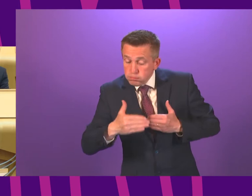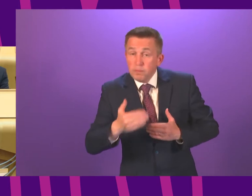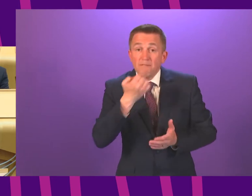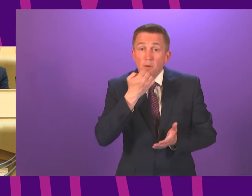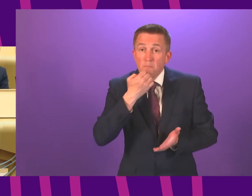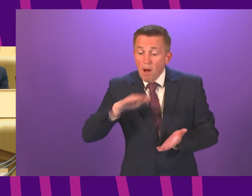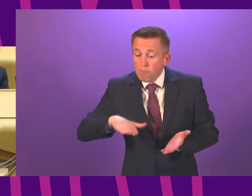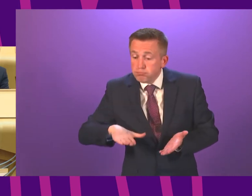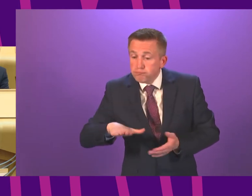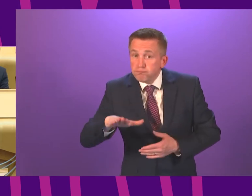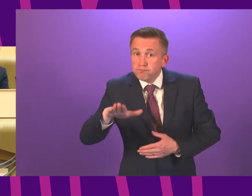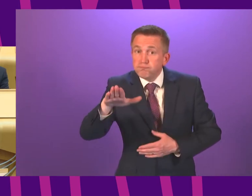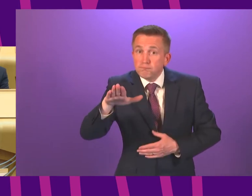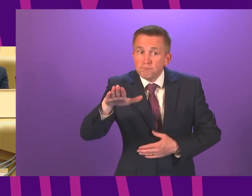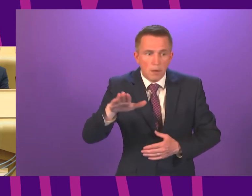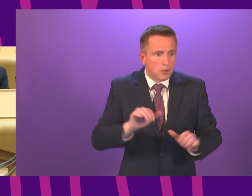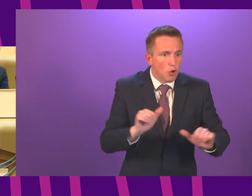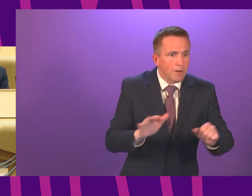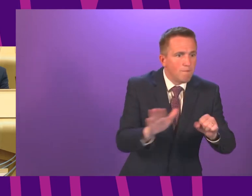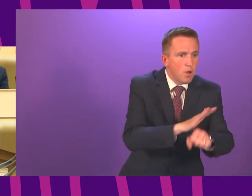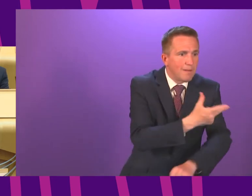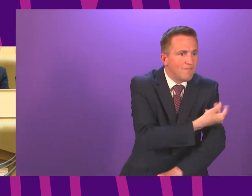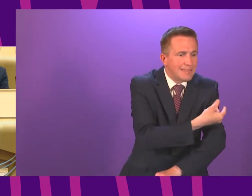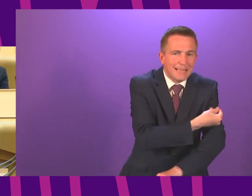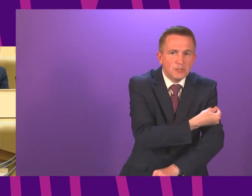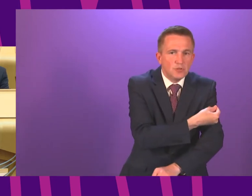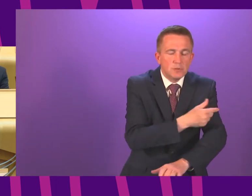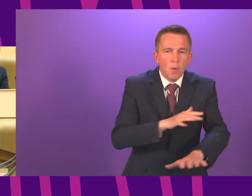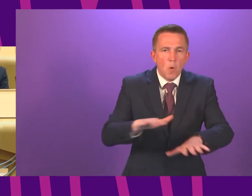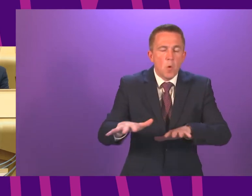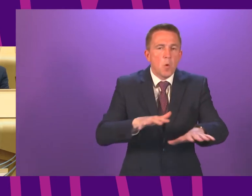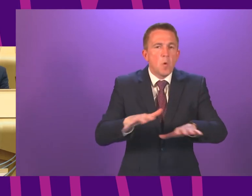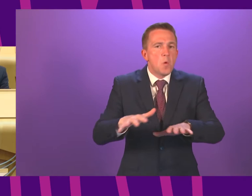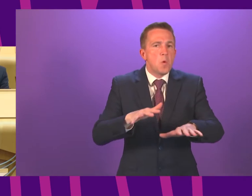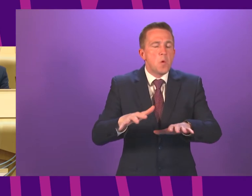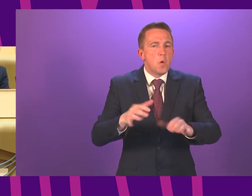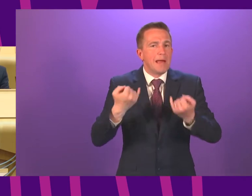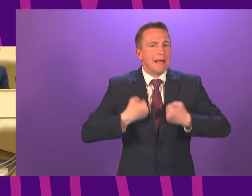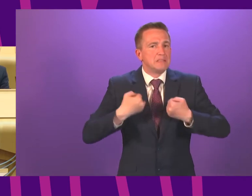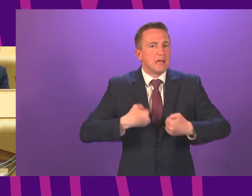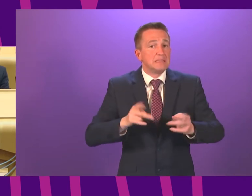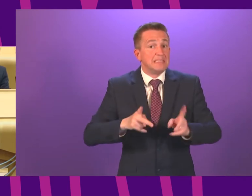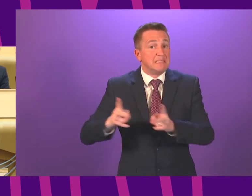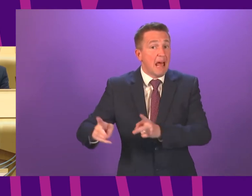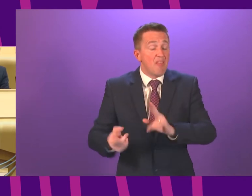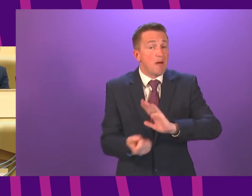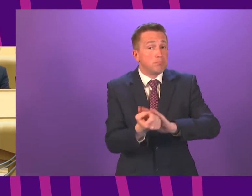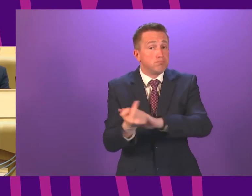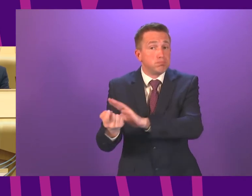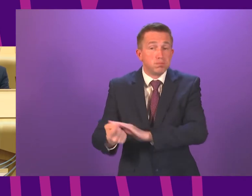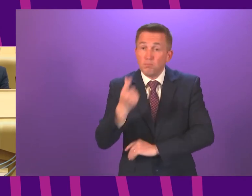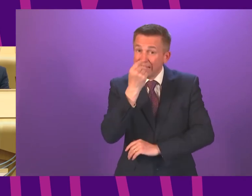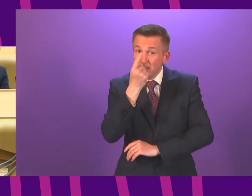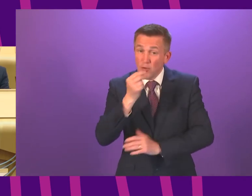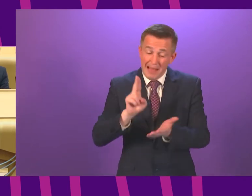significant numbers are not fully vaccinated, we could still see a significant burden of illness and death and severe pressure on our